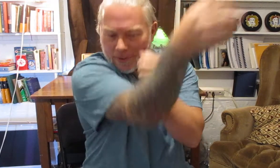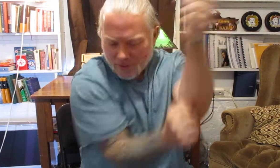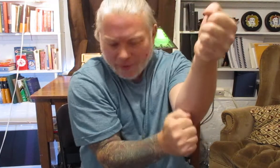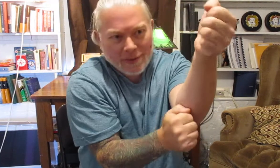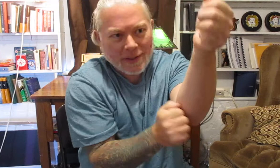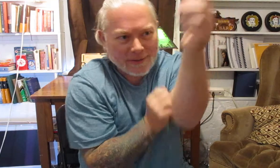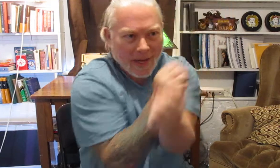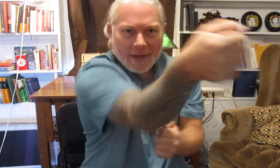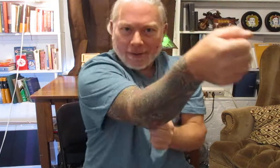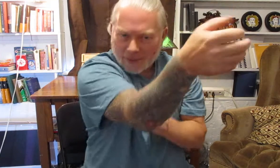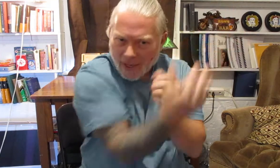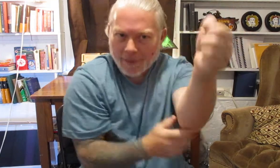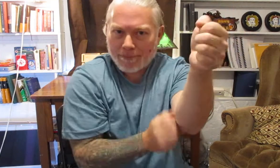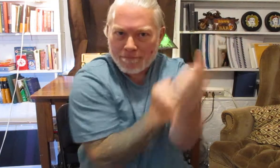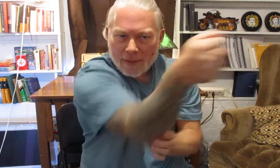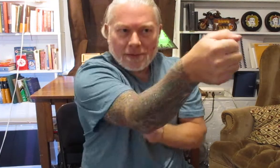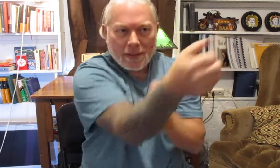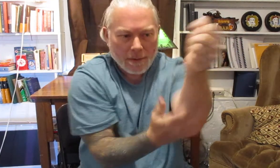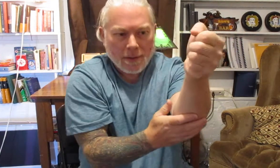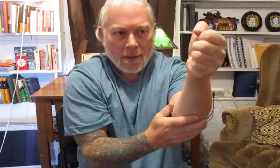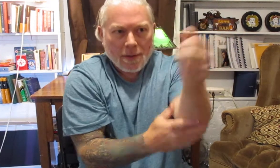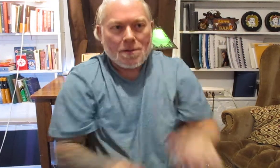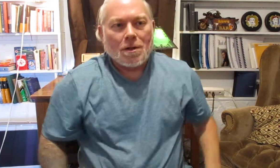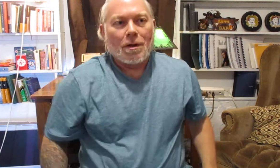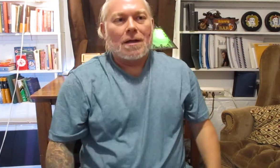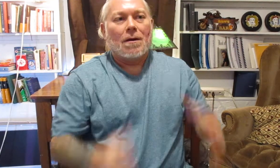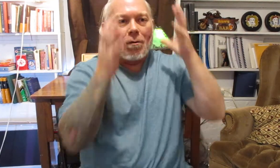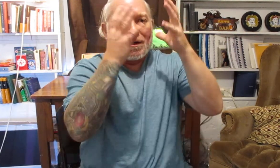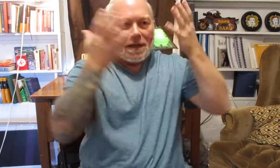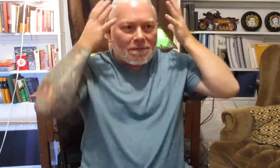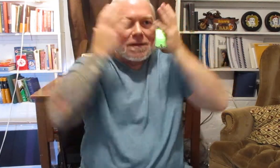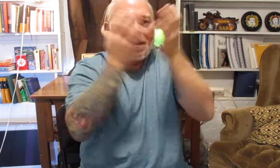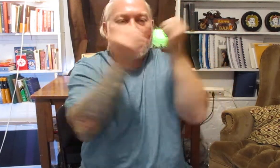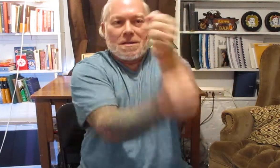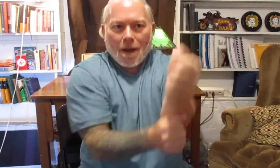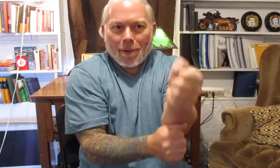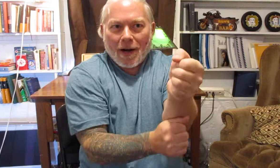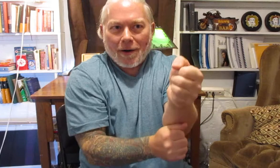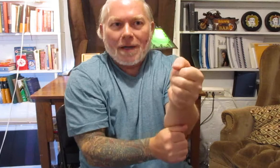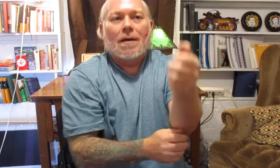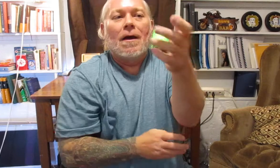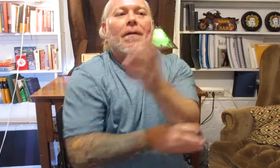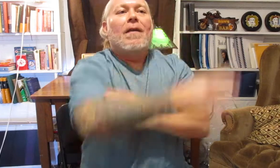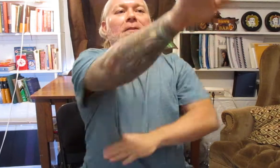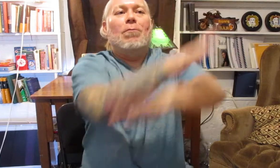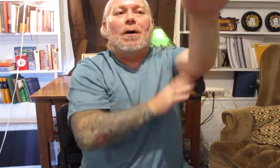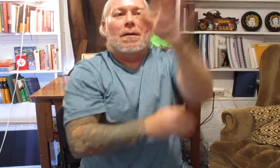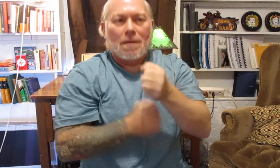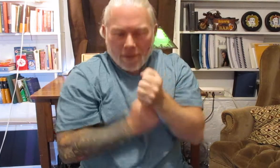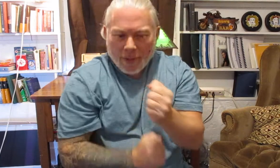shielded as the hand comes down see so again it only leaves this upper area and then that's what we